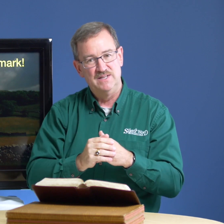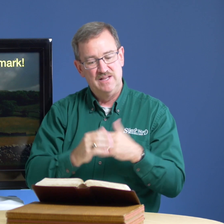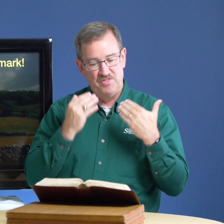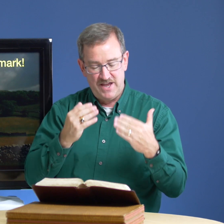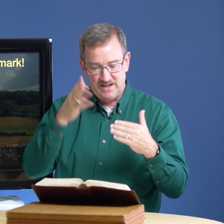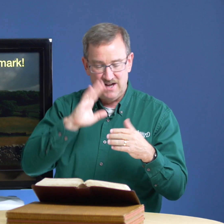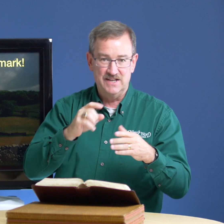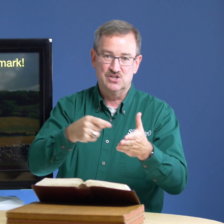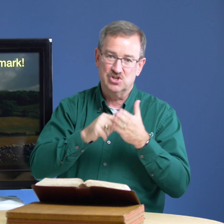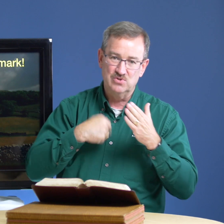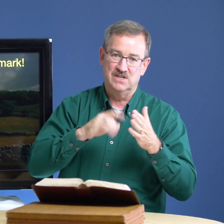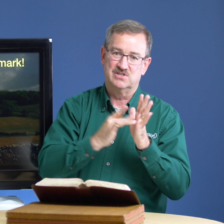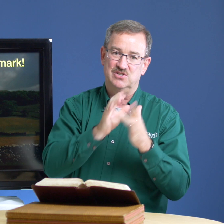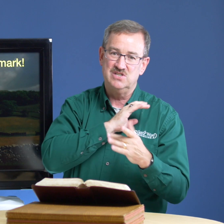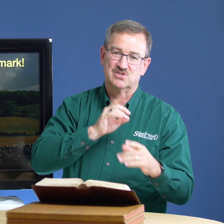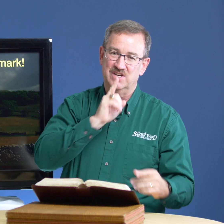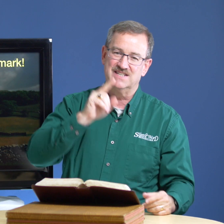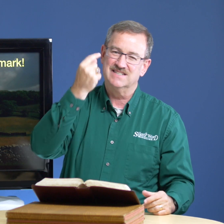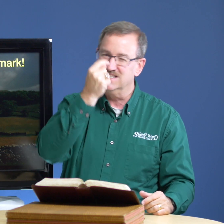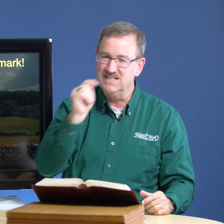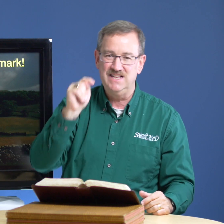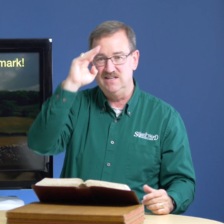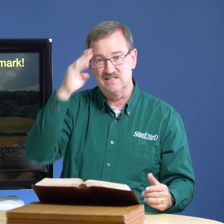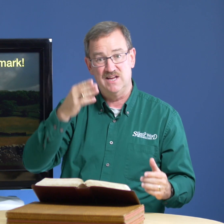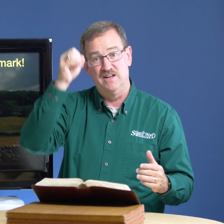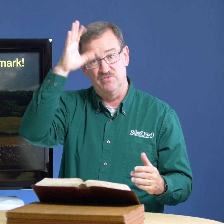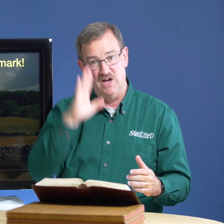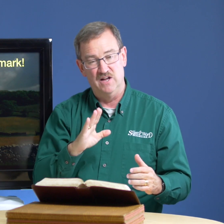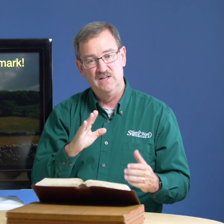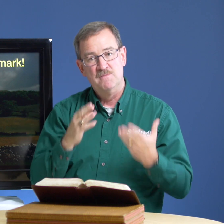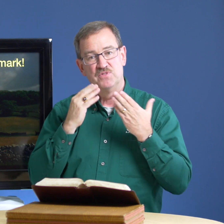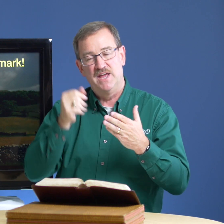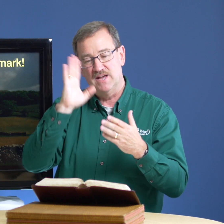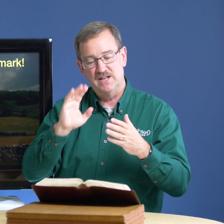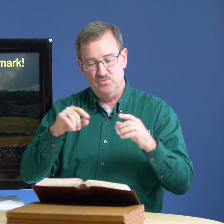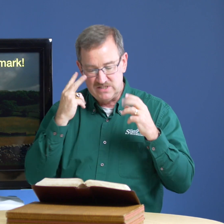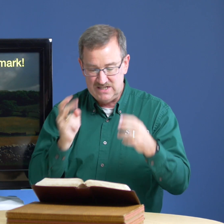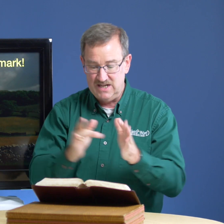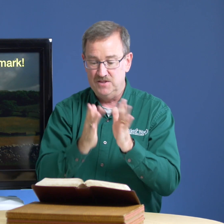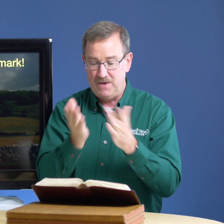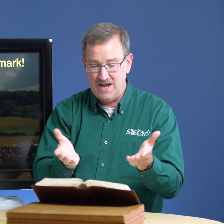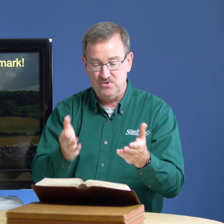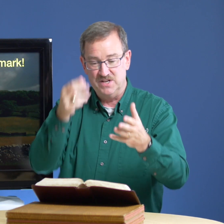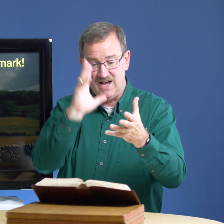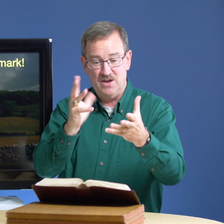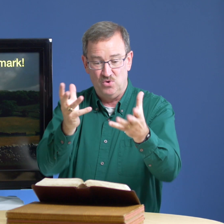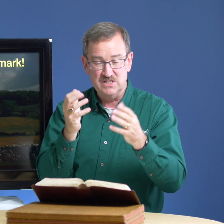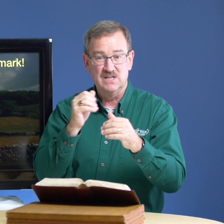thank god that it shows us that jesus christ is the son of god thank god that we see in the bible that god wants